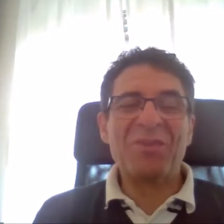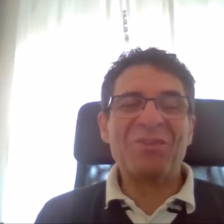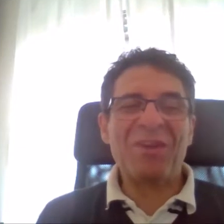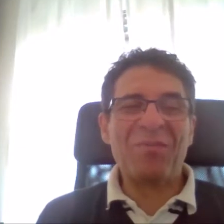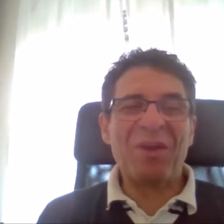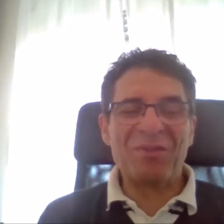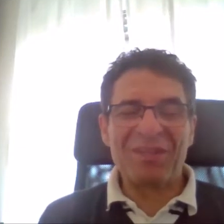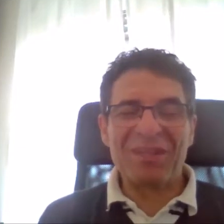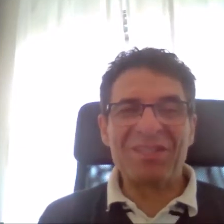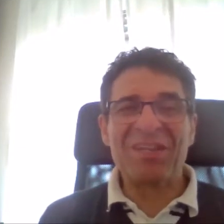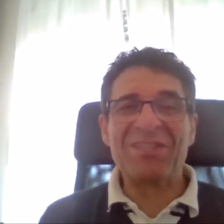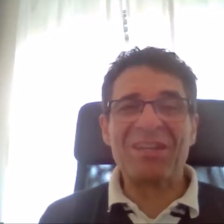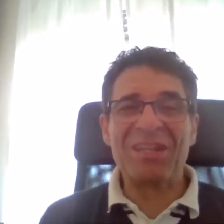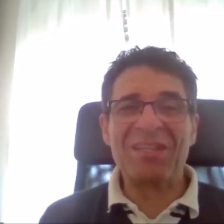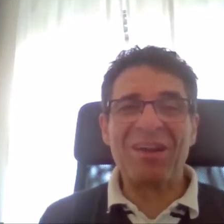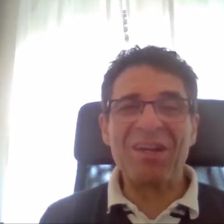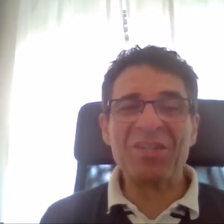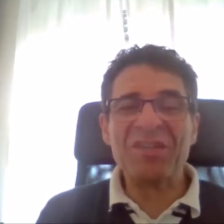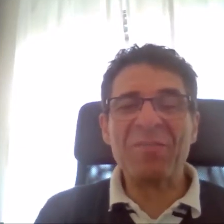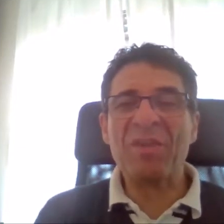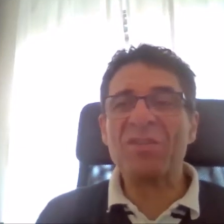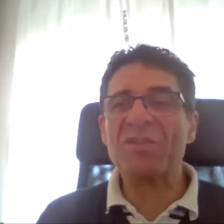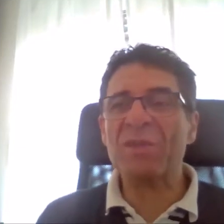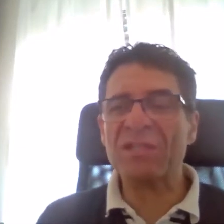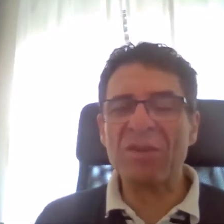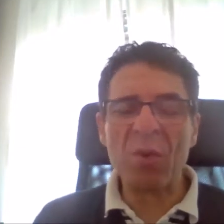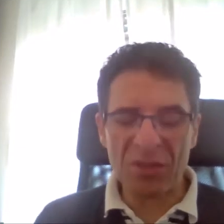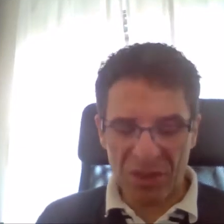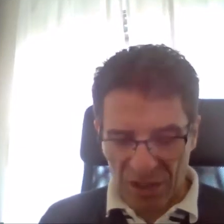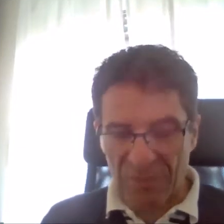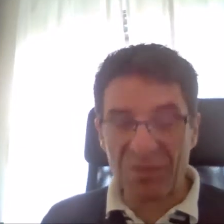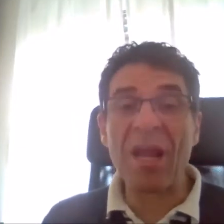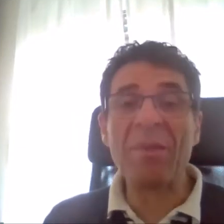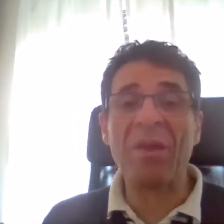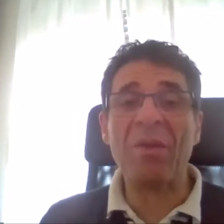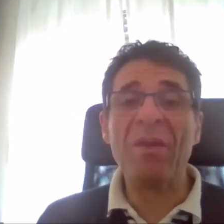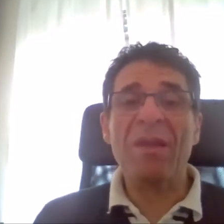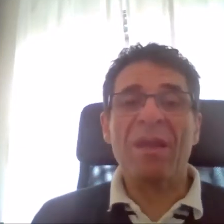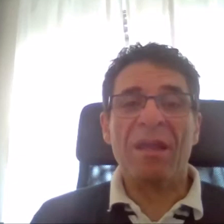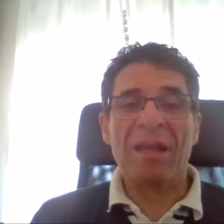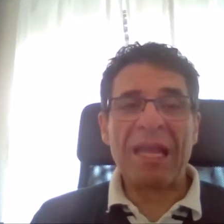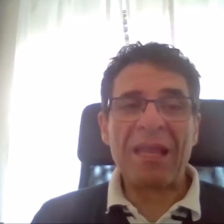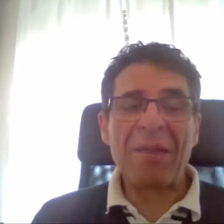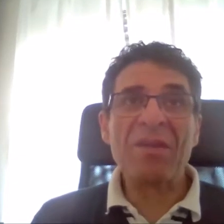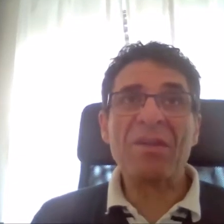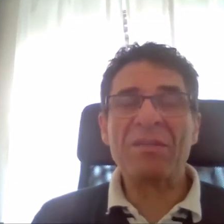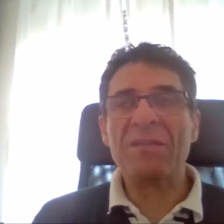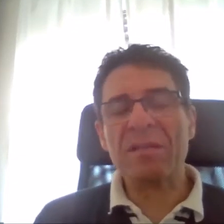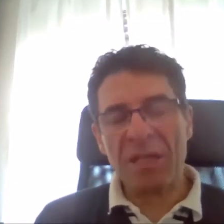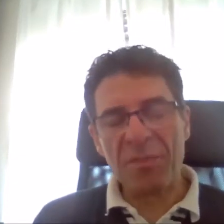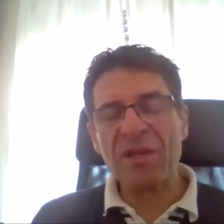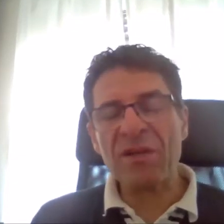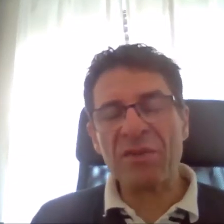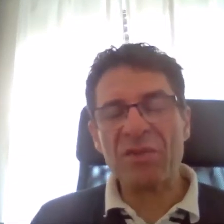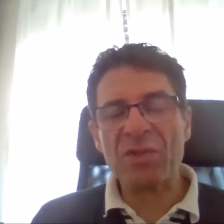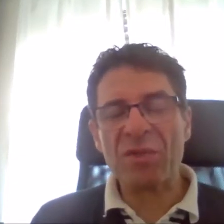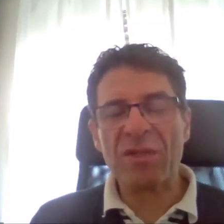going to talk about Sasanid archery because we wrote some time ago an academic article in a peer-reviewed journal,